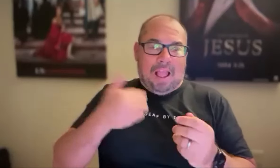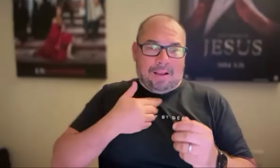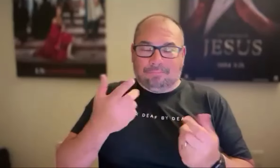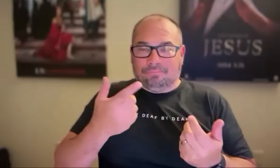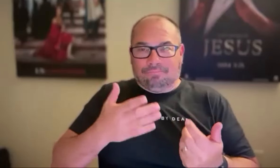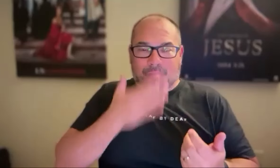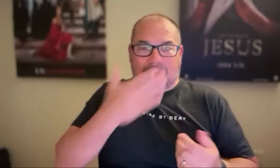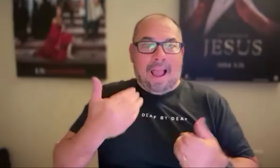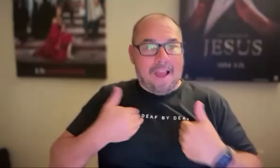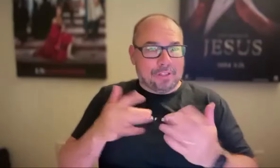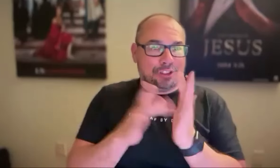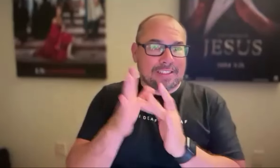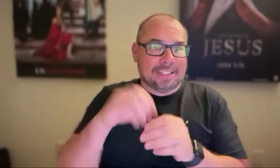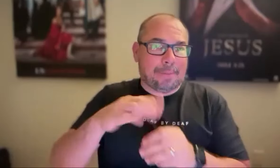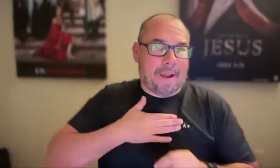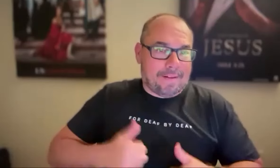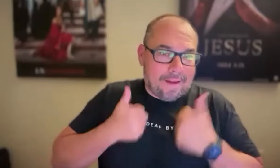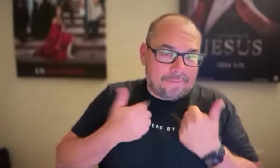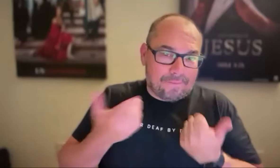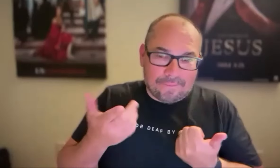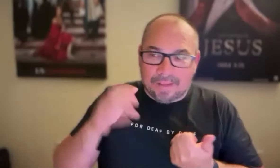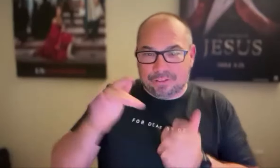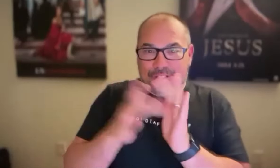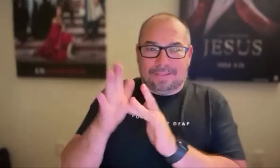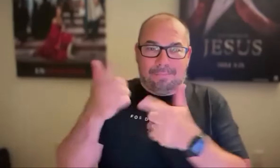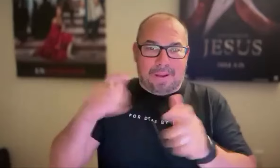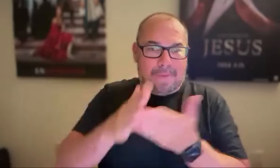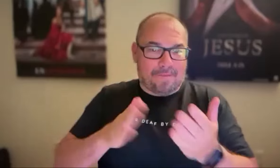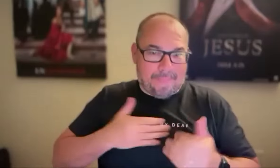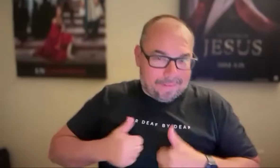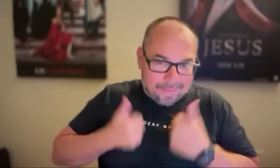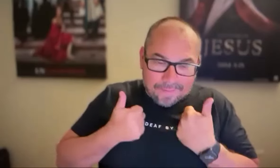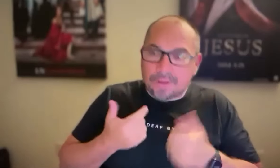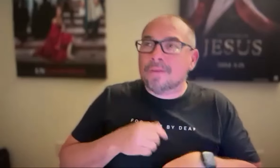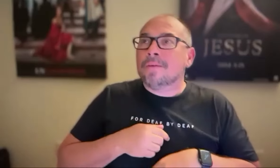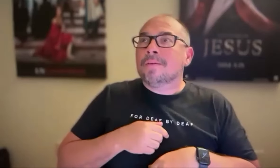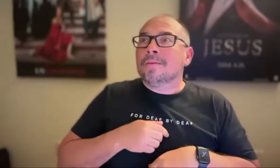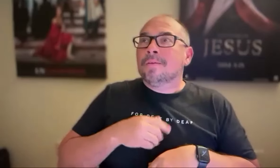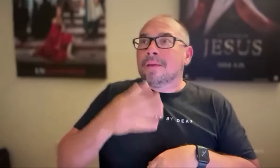Well, I'm grateful that Jesus has been a part of my life for many years. And